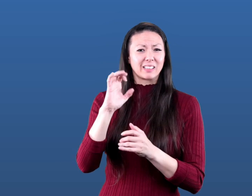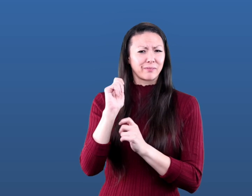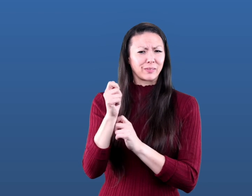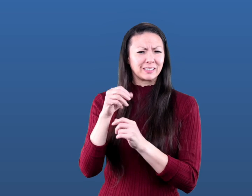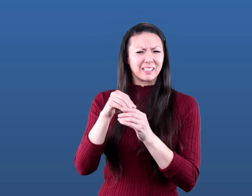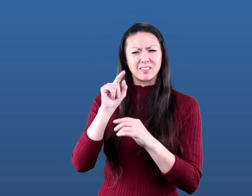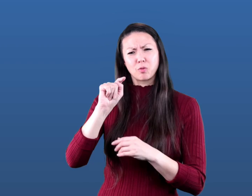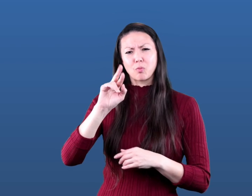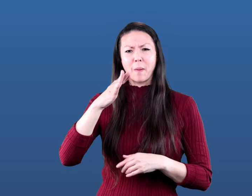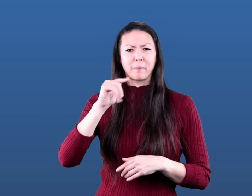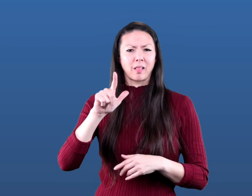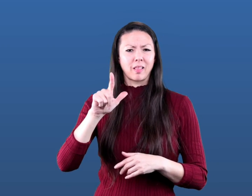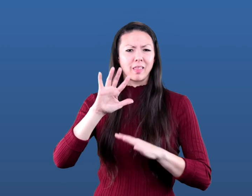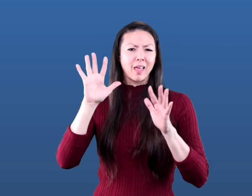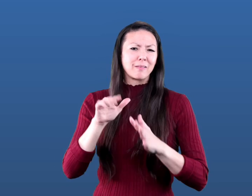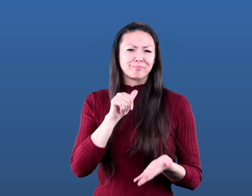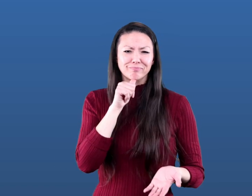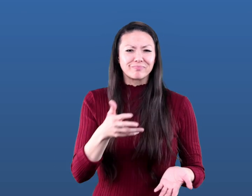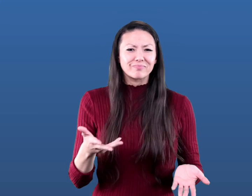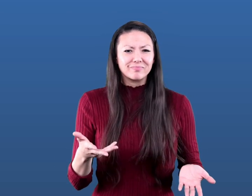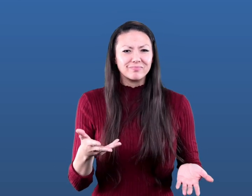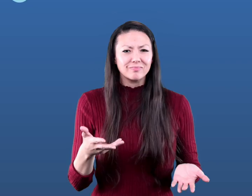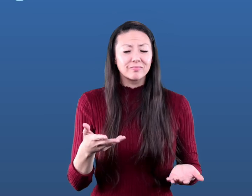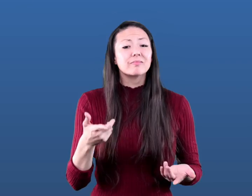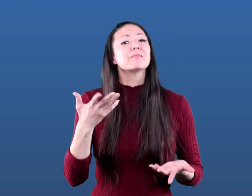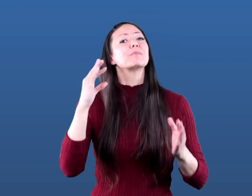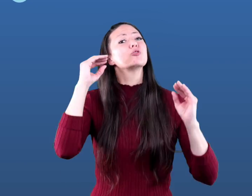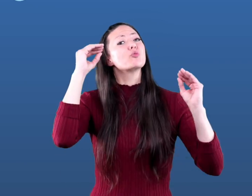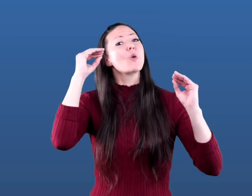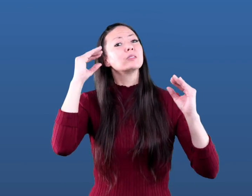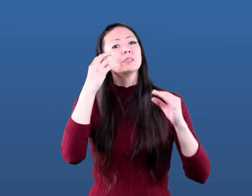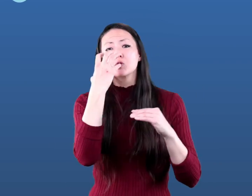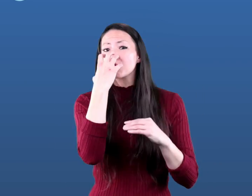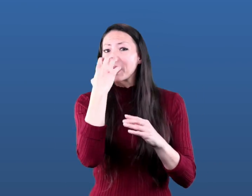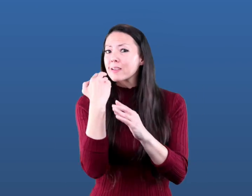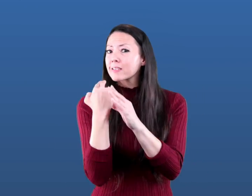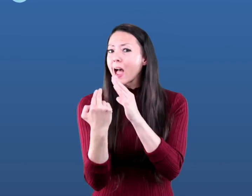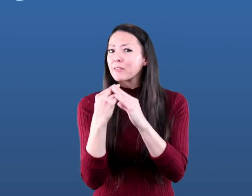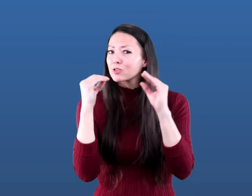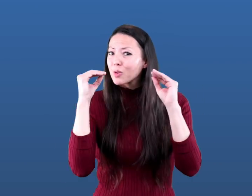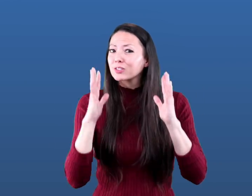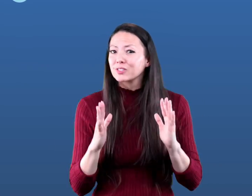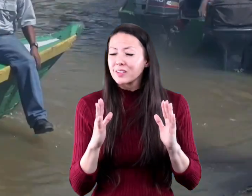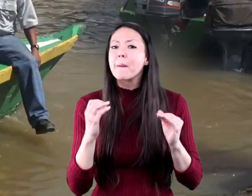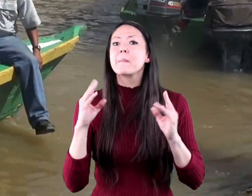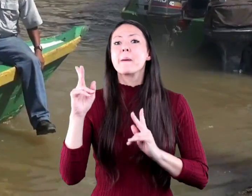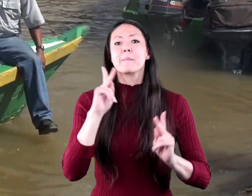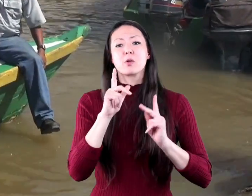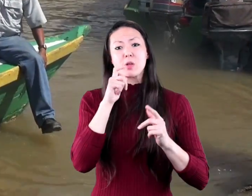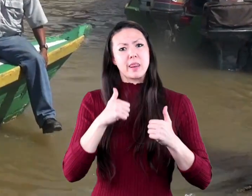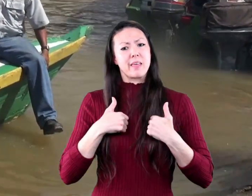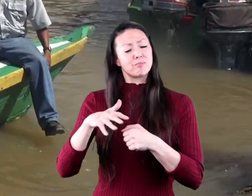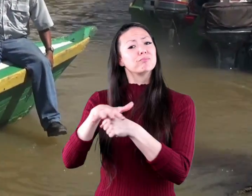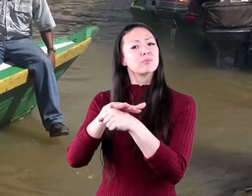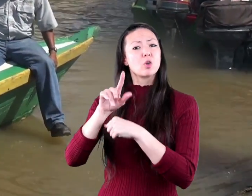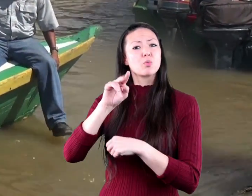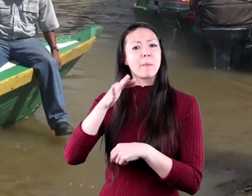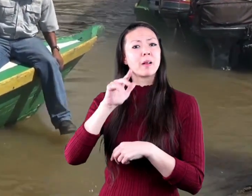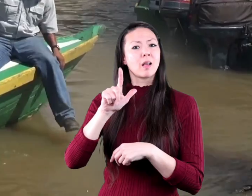fish in a tropical climate but you could be a scuba diving instructor many people live in tropical climates make